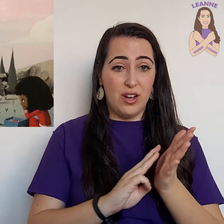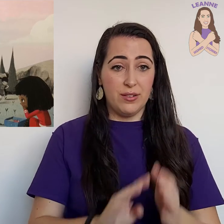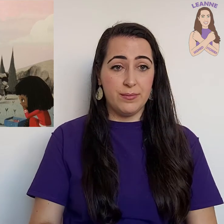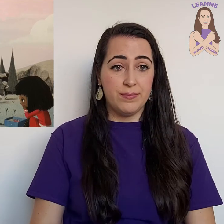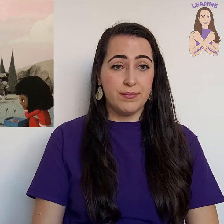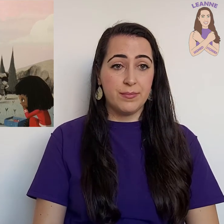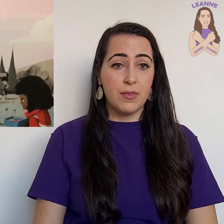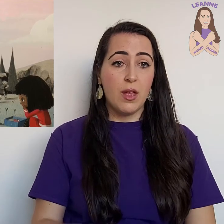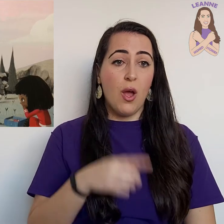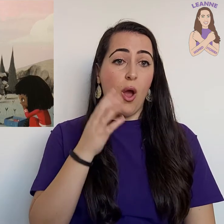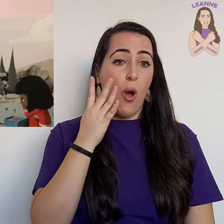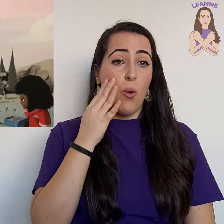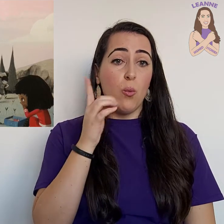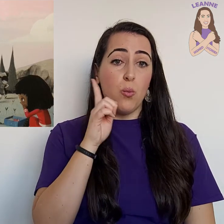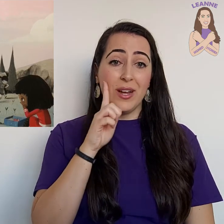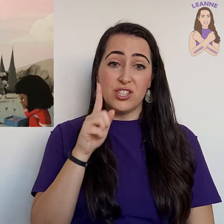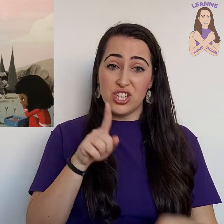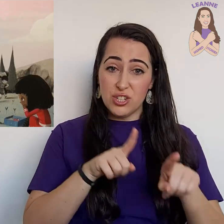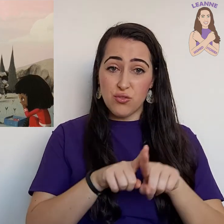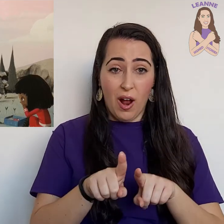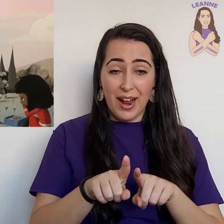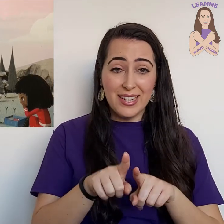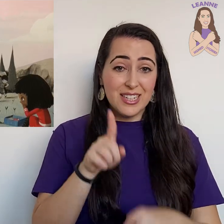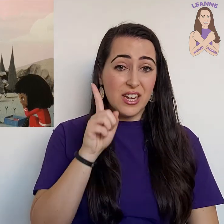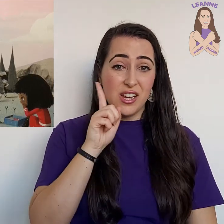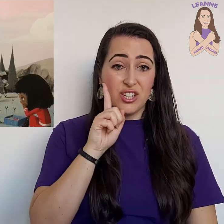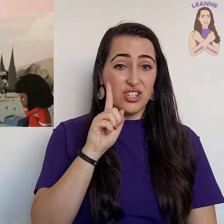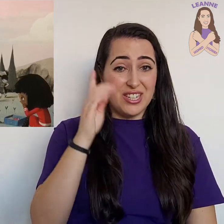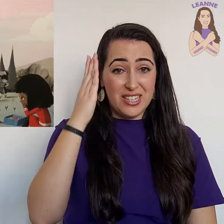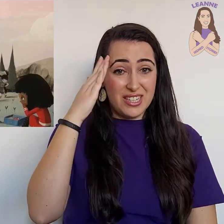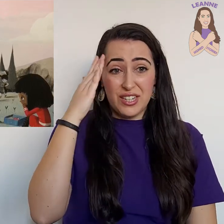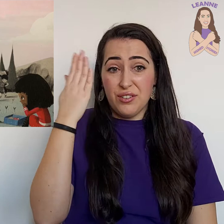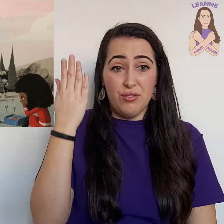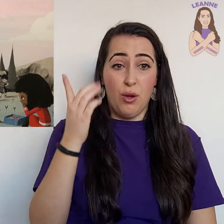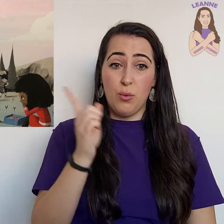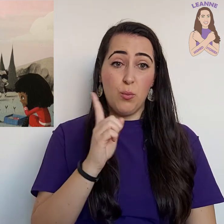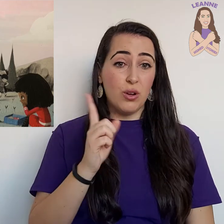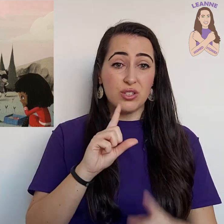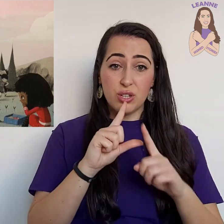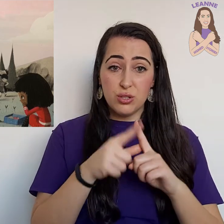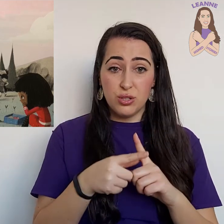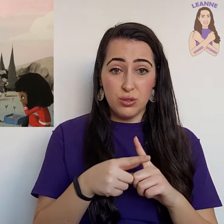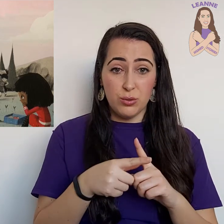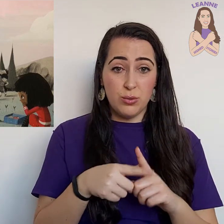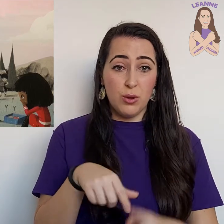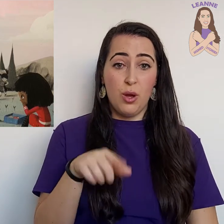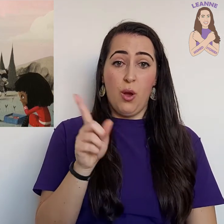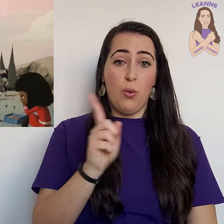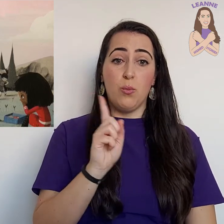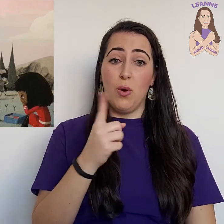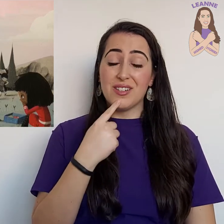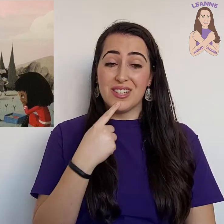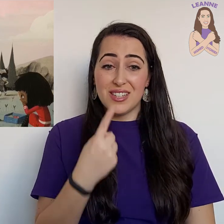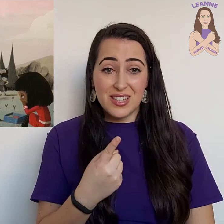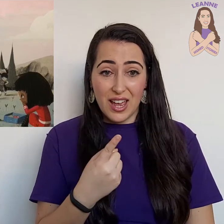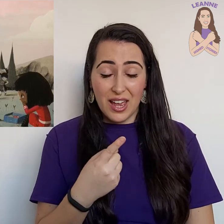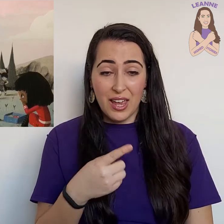When she tried, she didn't know what to do, what to say